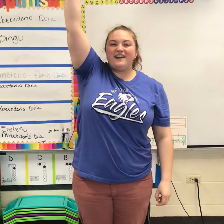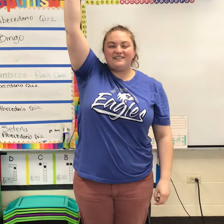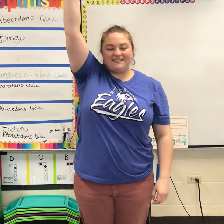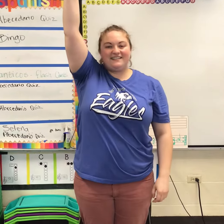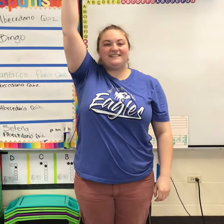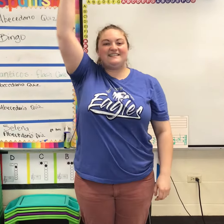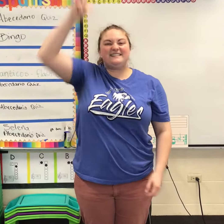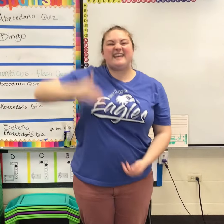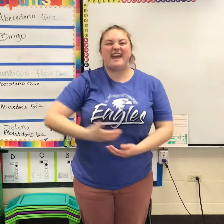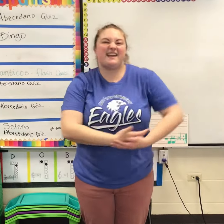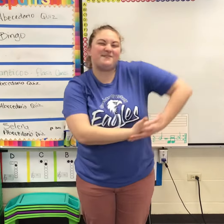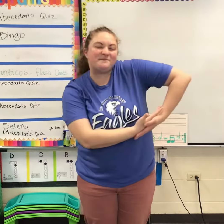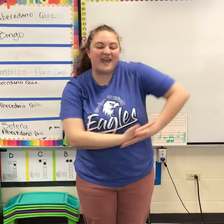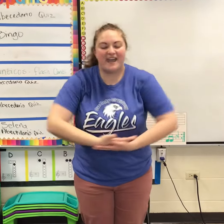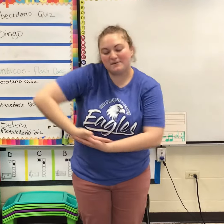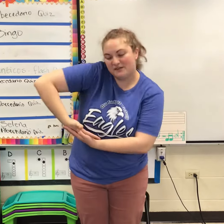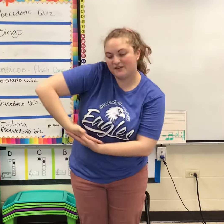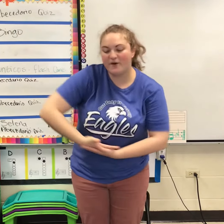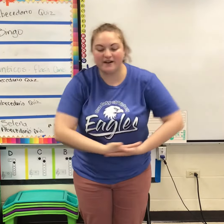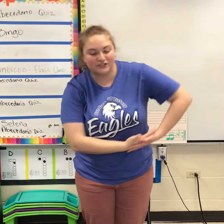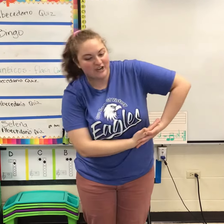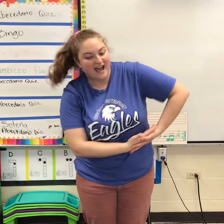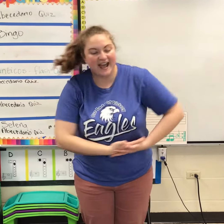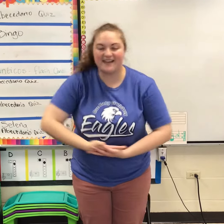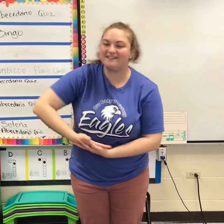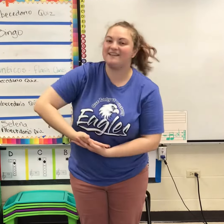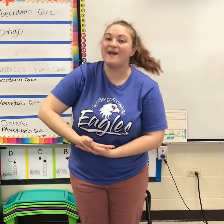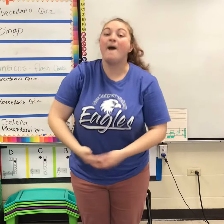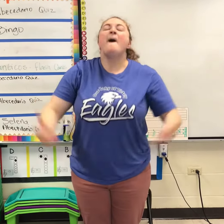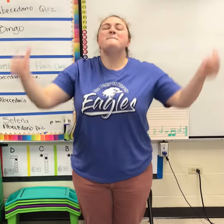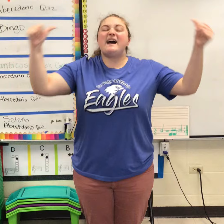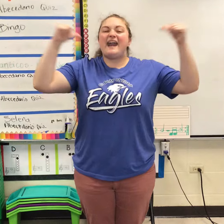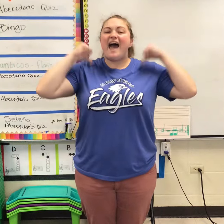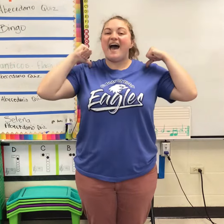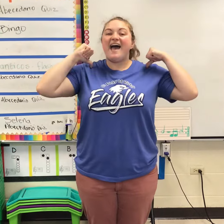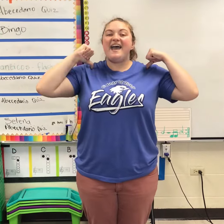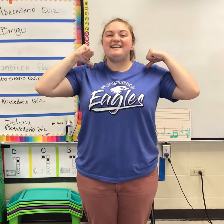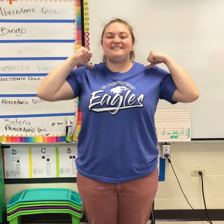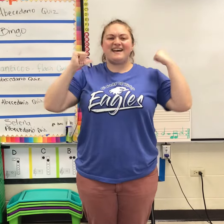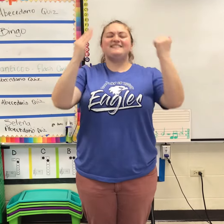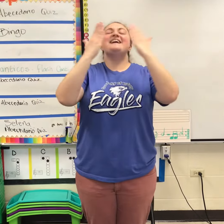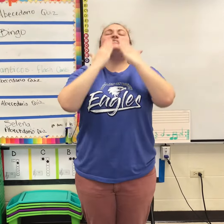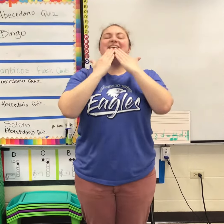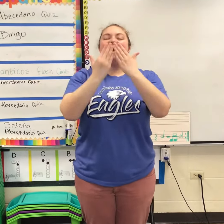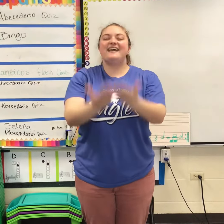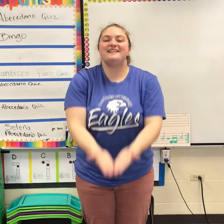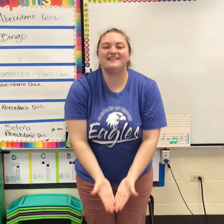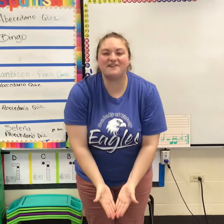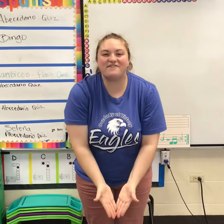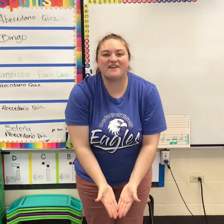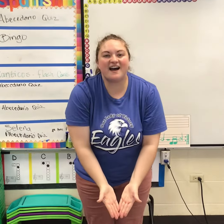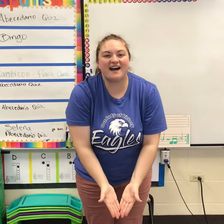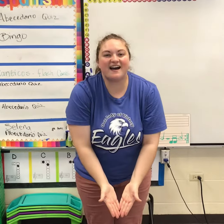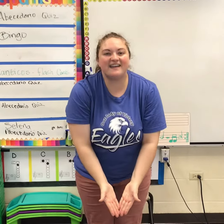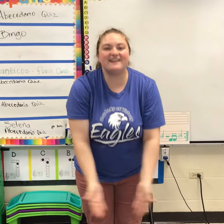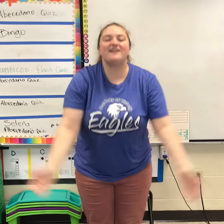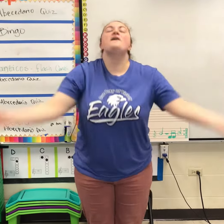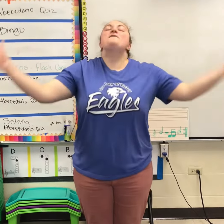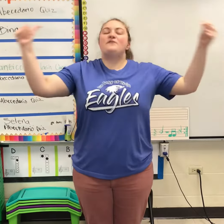Jesus and you made me your child. But I just thank you Father for